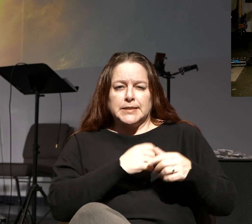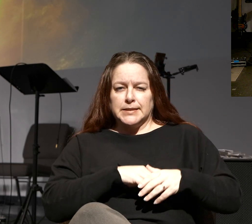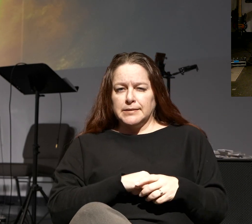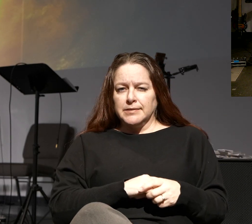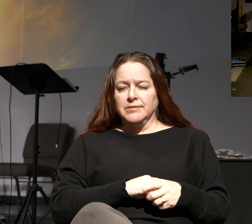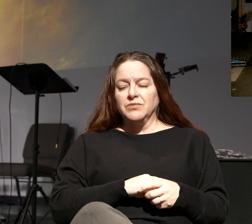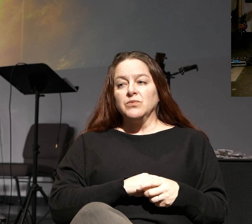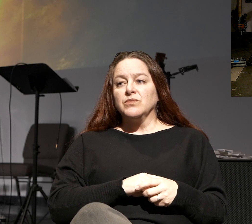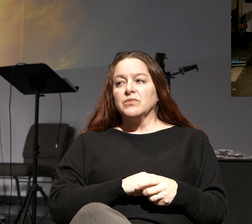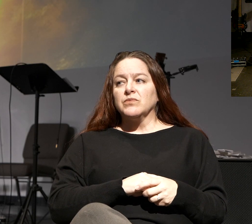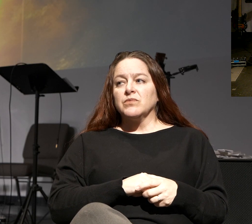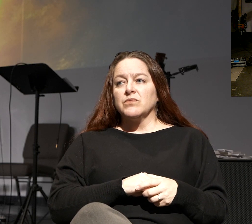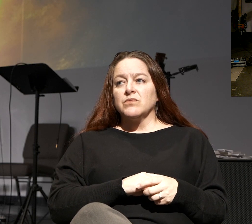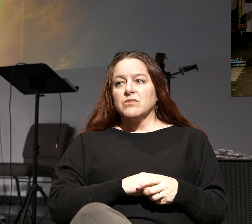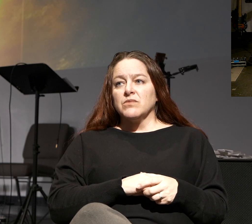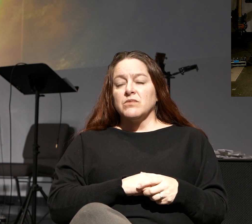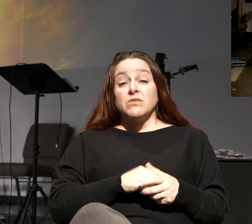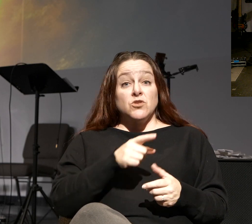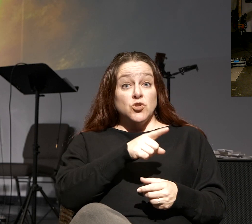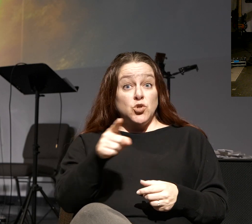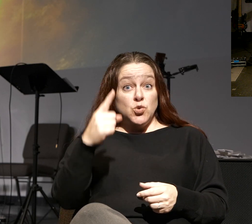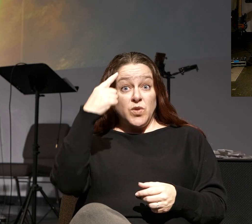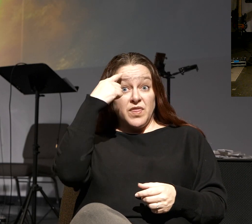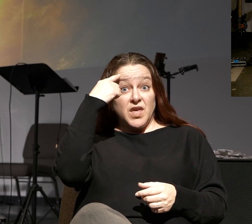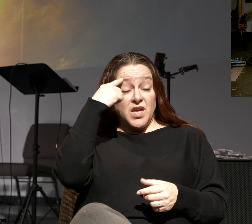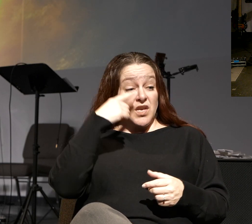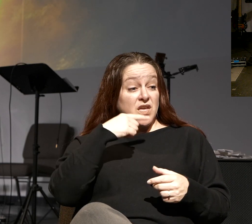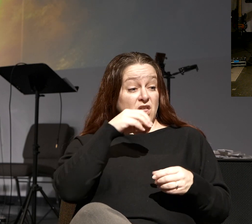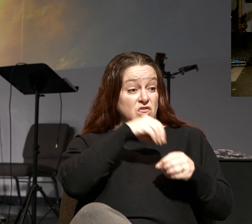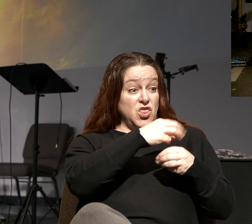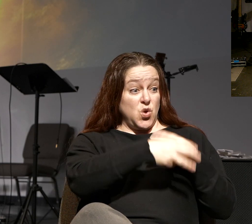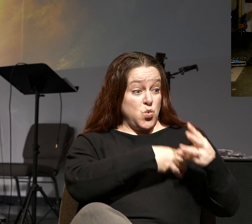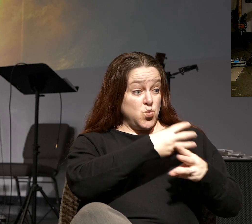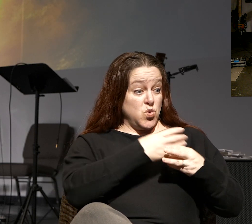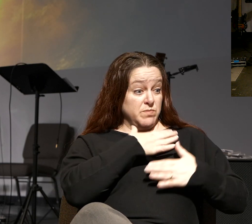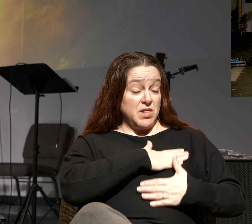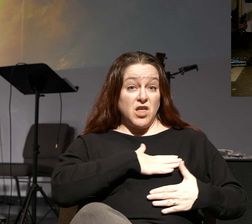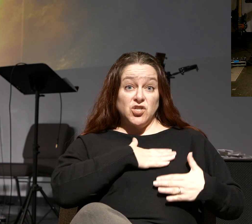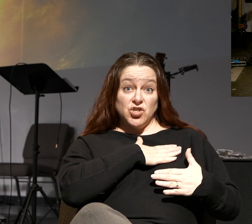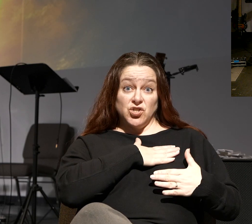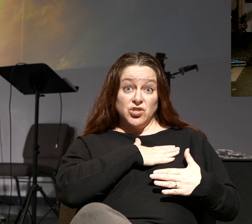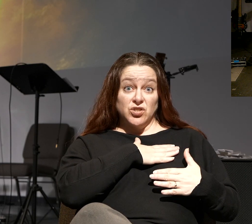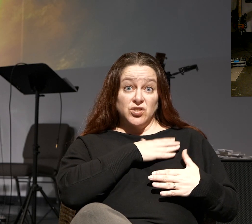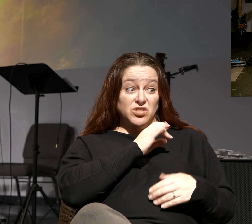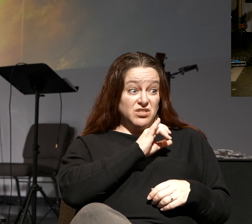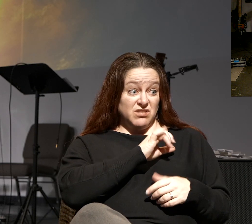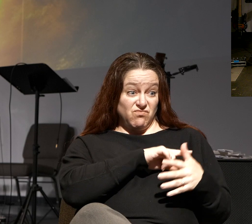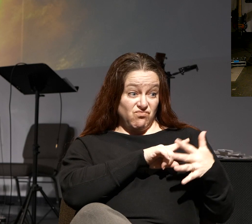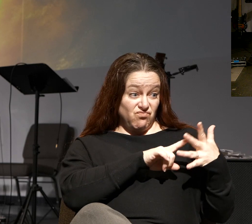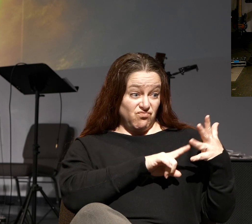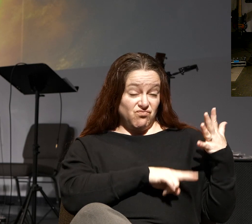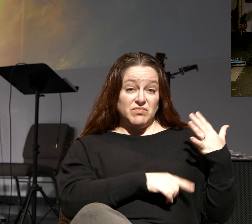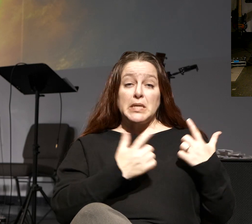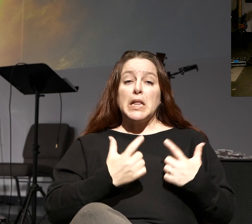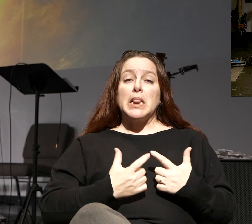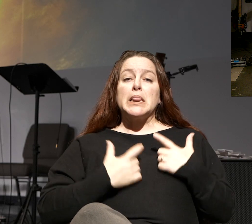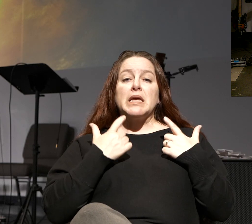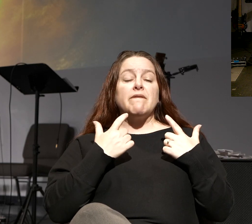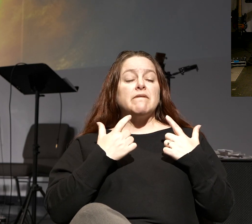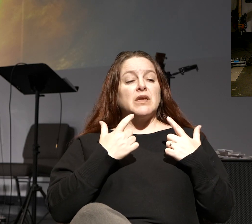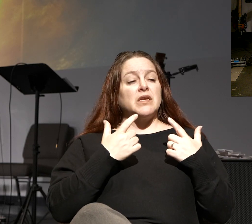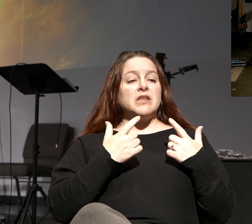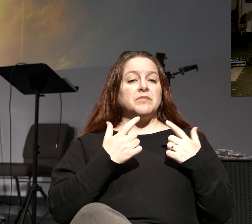If you think the pleasures of this world by living a life in